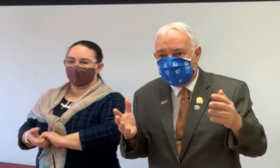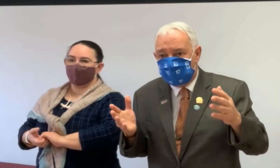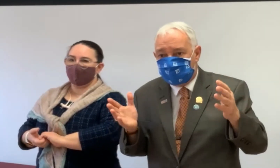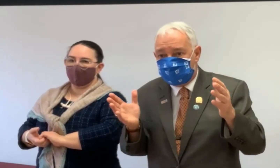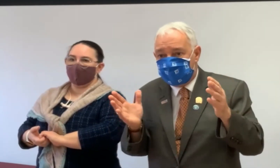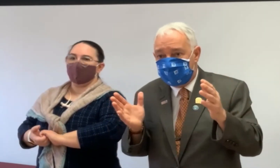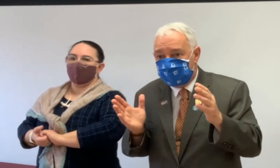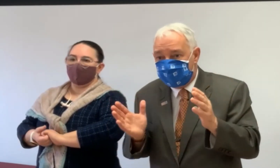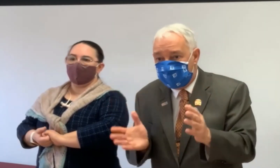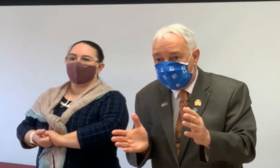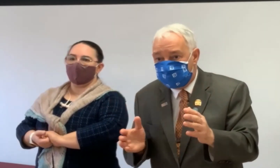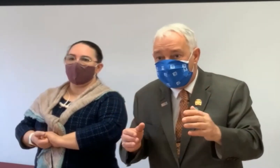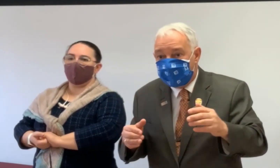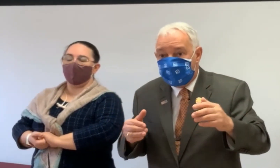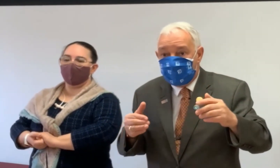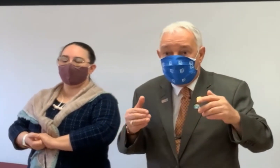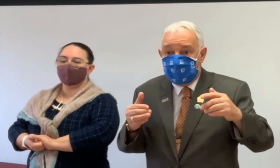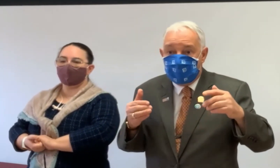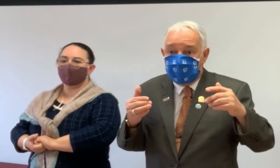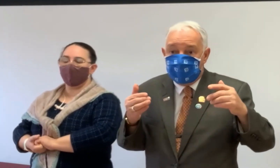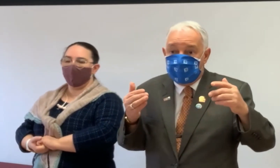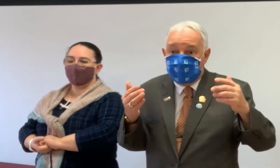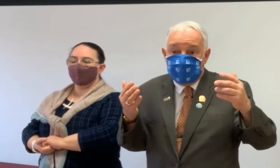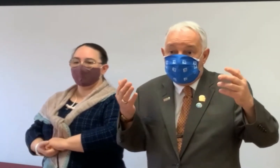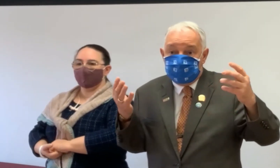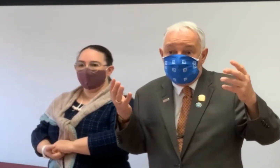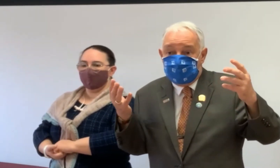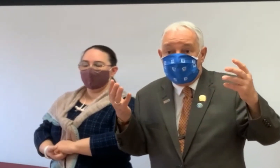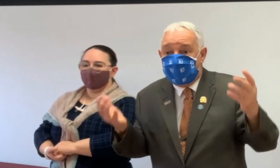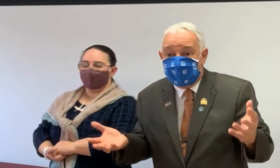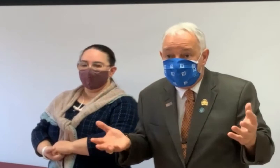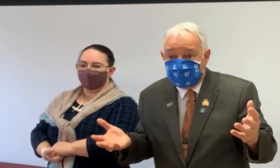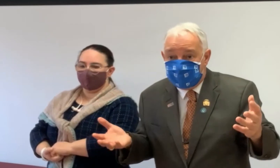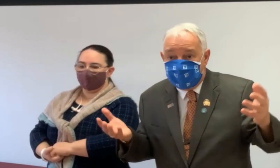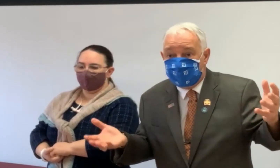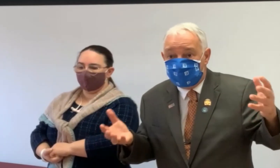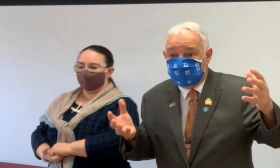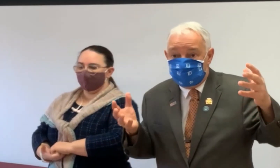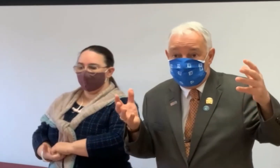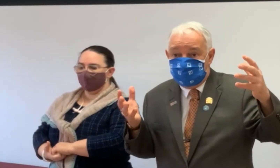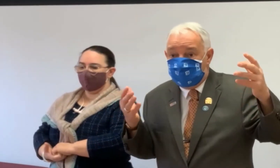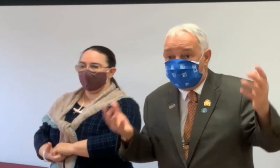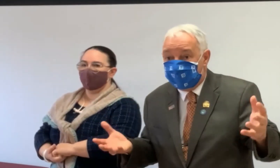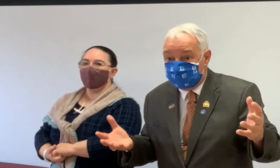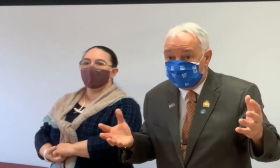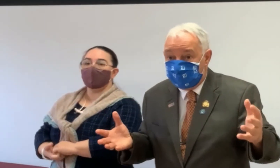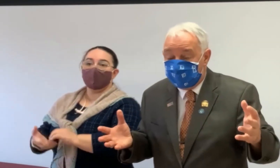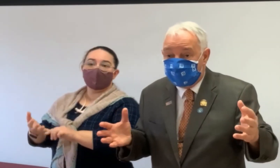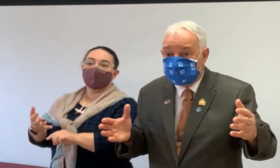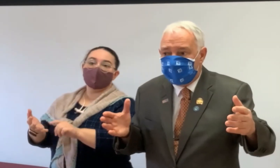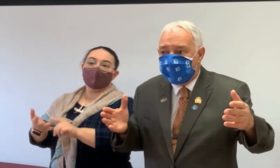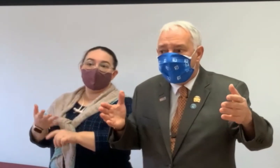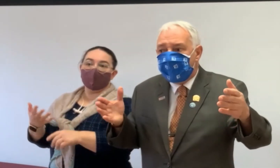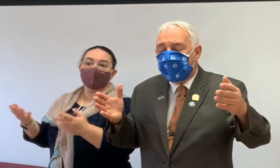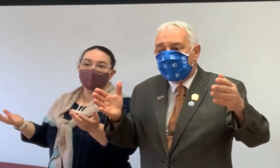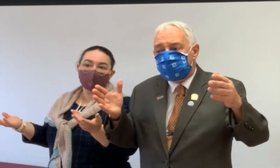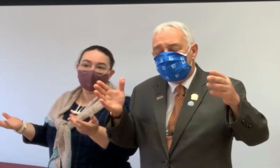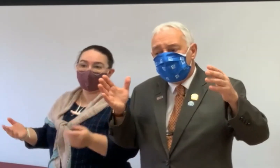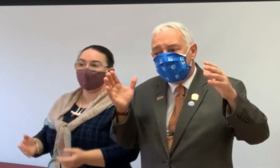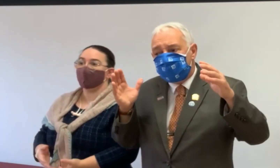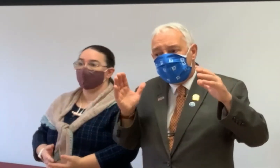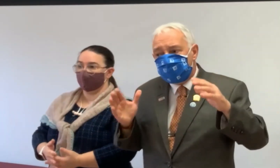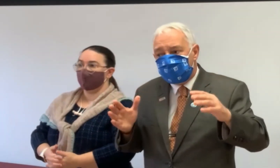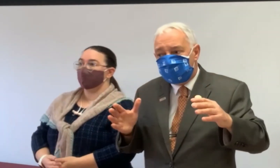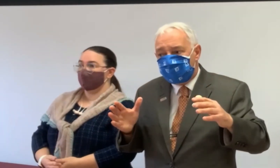sell the home because they need income or, uh, they can't handle the repairs on the home. taxes and the repairs.